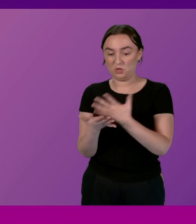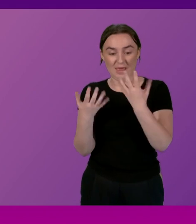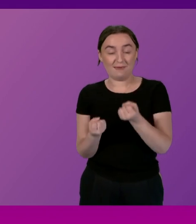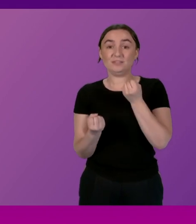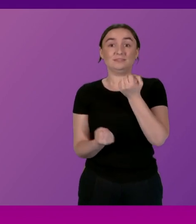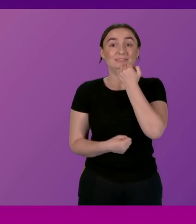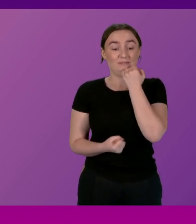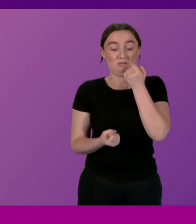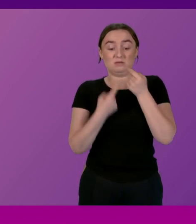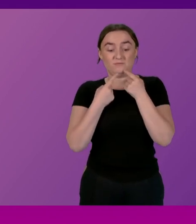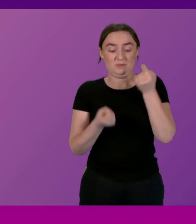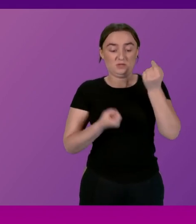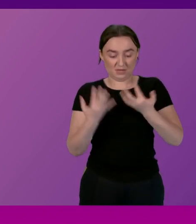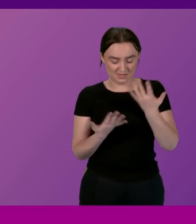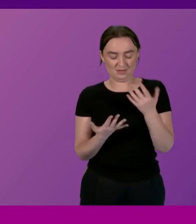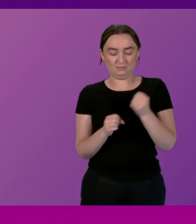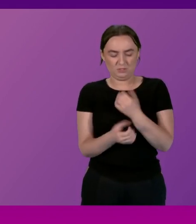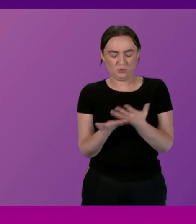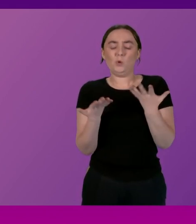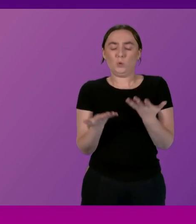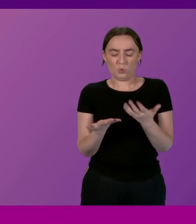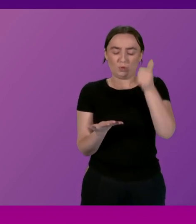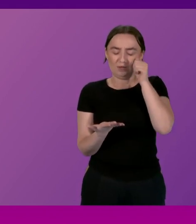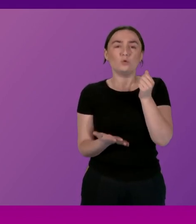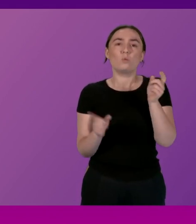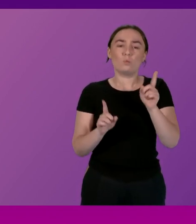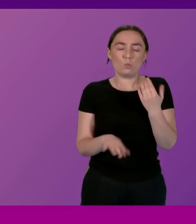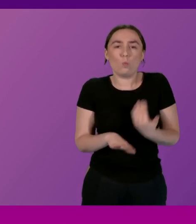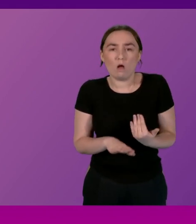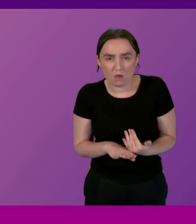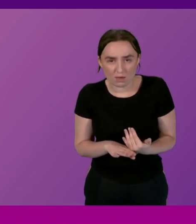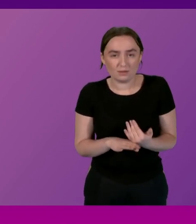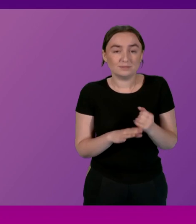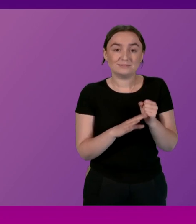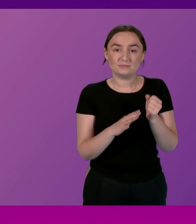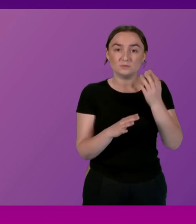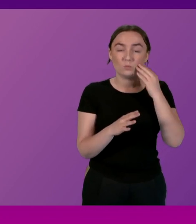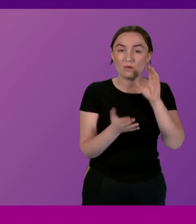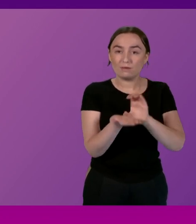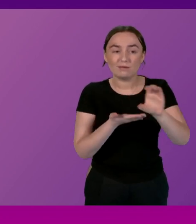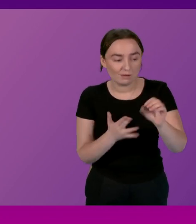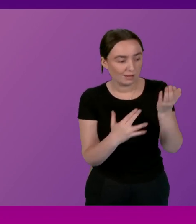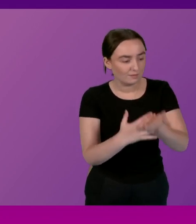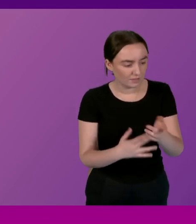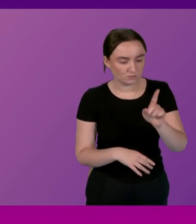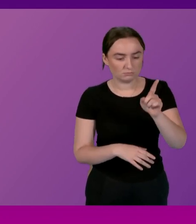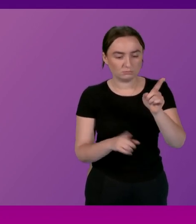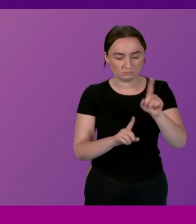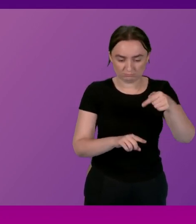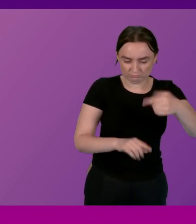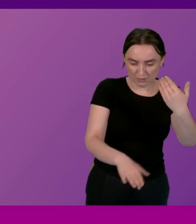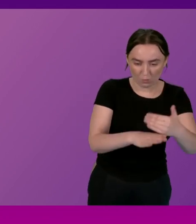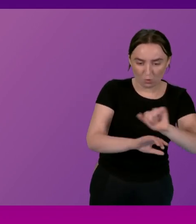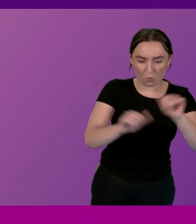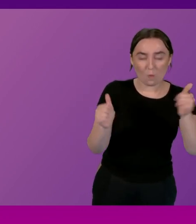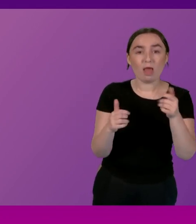us what works what interventions are significantly helping us in relation to the targets we've got in regards to